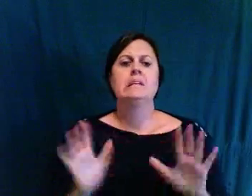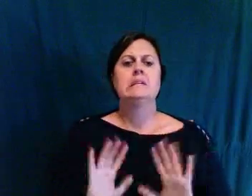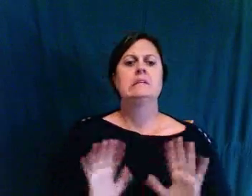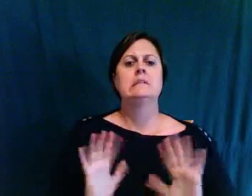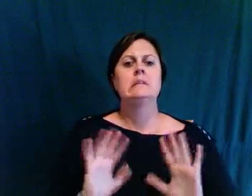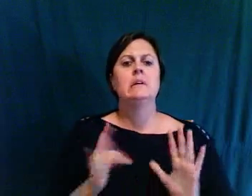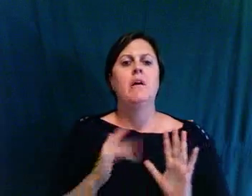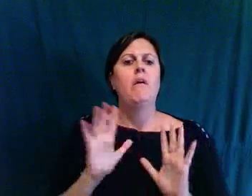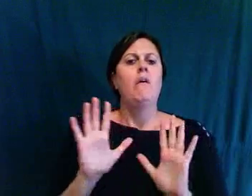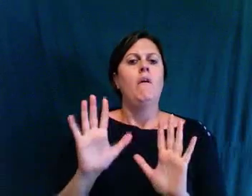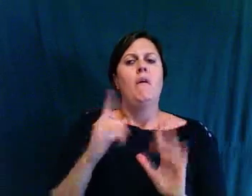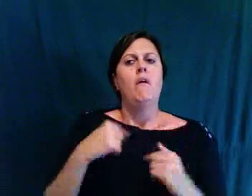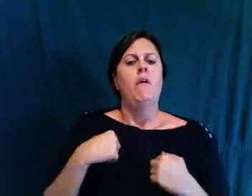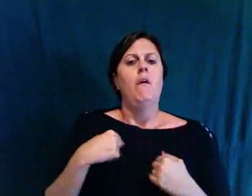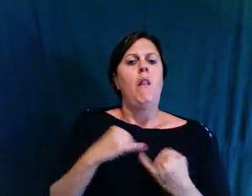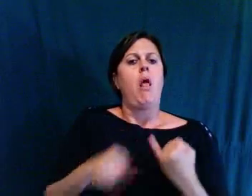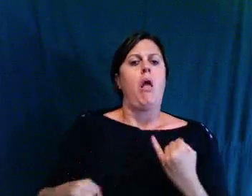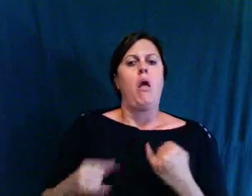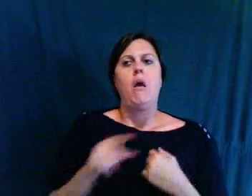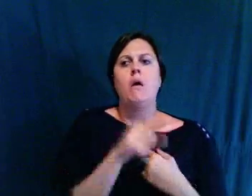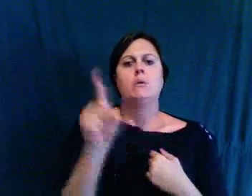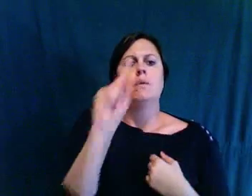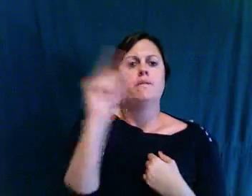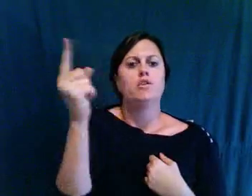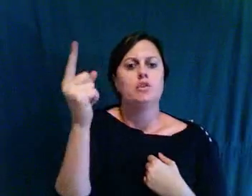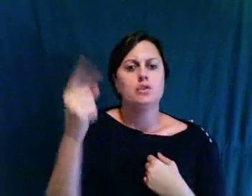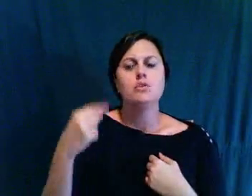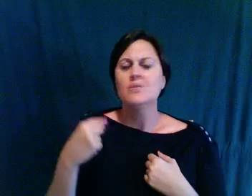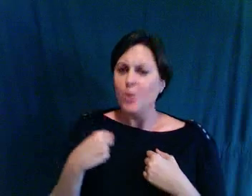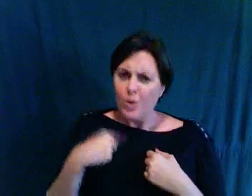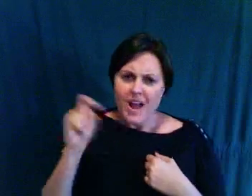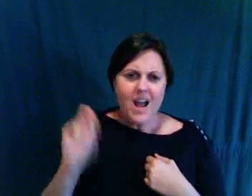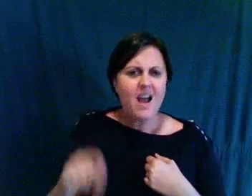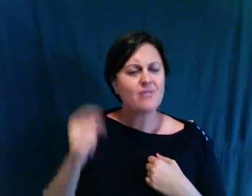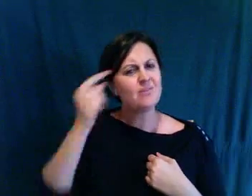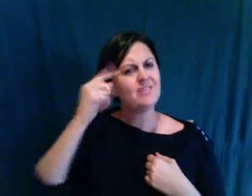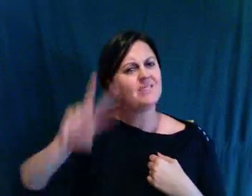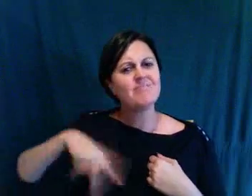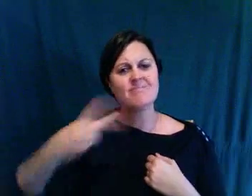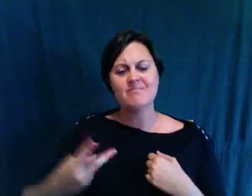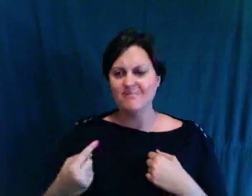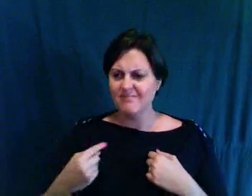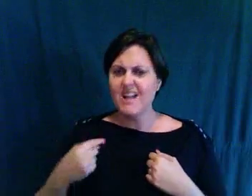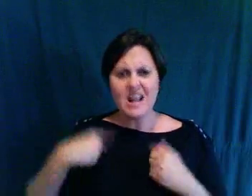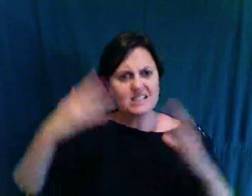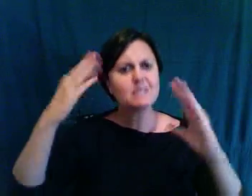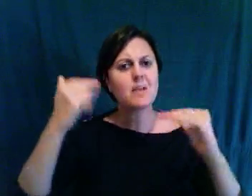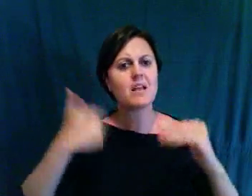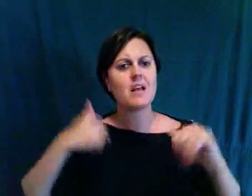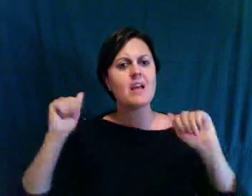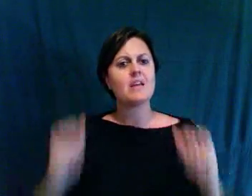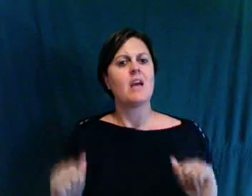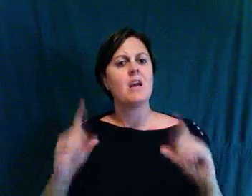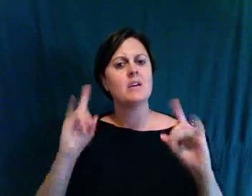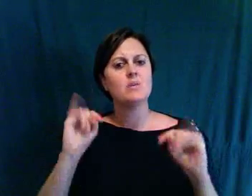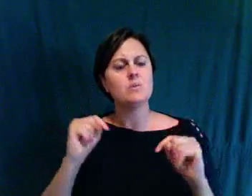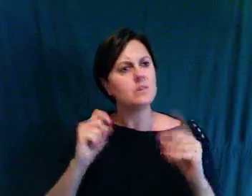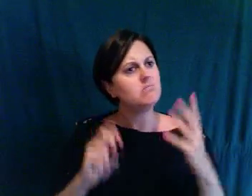to give ourselves permission to be successful and expect that that's what's going to happen, or else it's not going to. Absolutely. Absolutely.